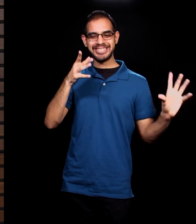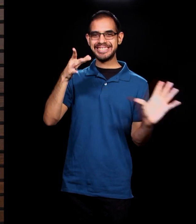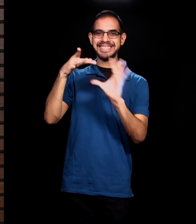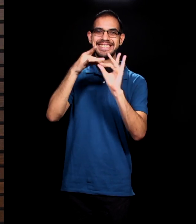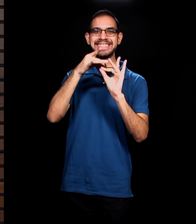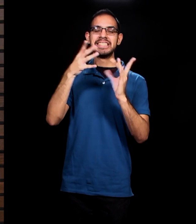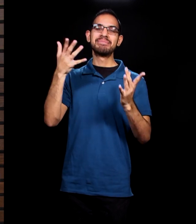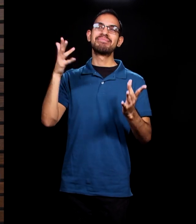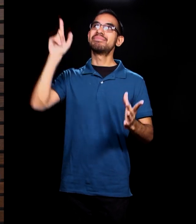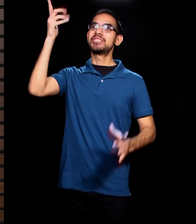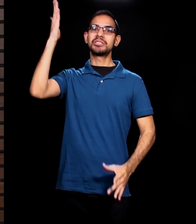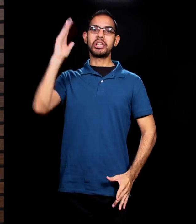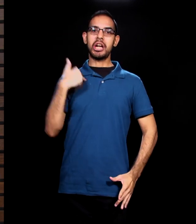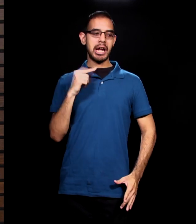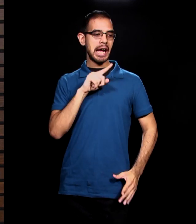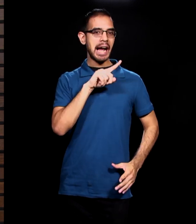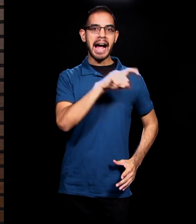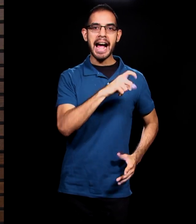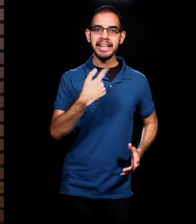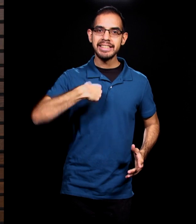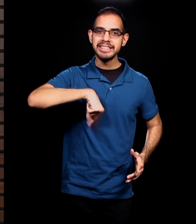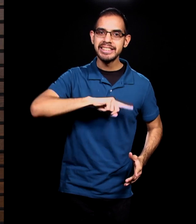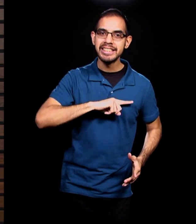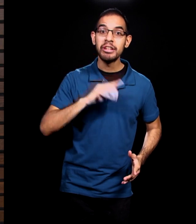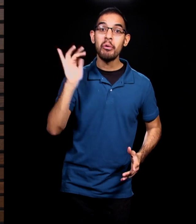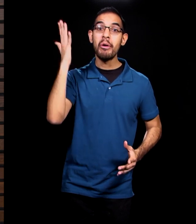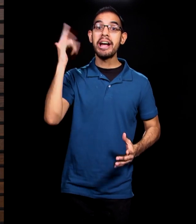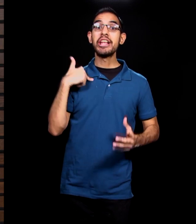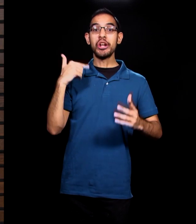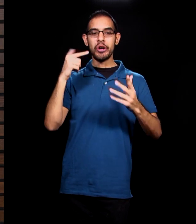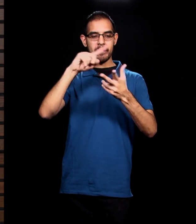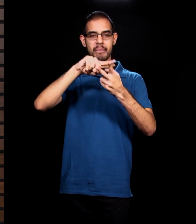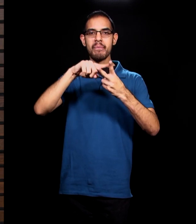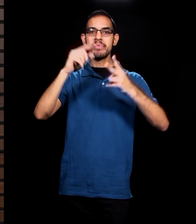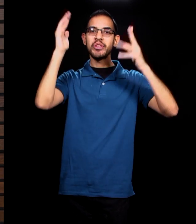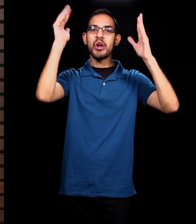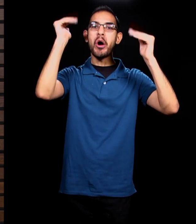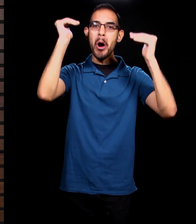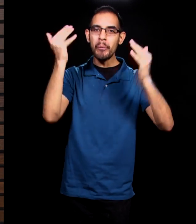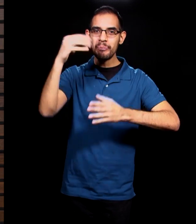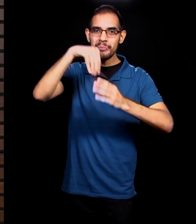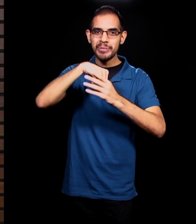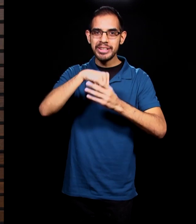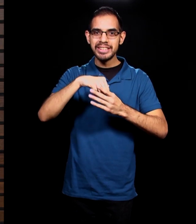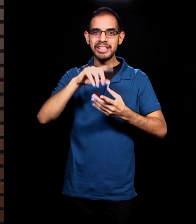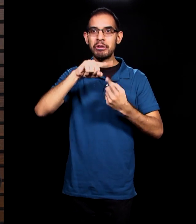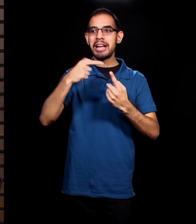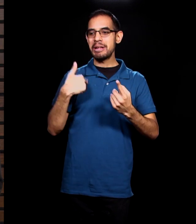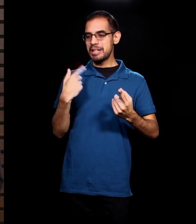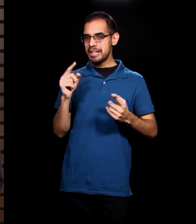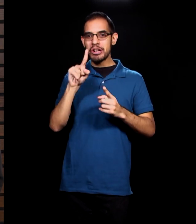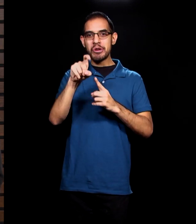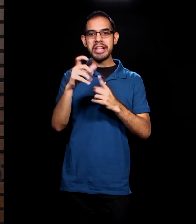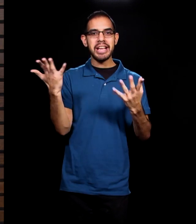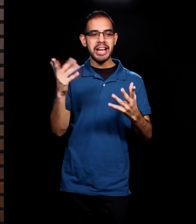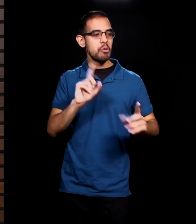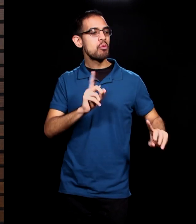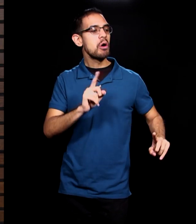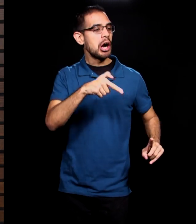us because there's hope laced within the question. There's hope intertwined in the words of the question. God is the one who comes